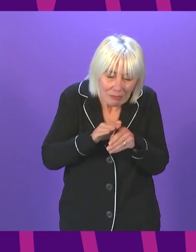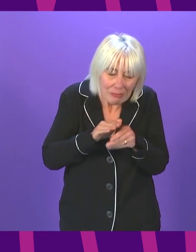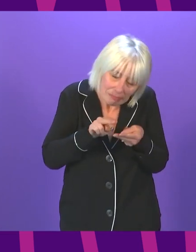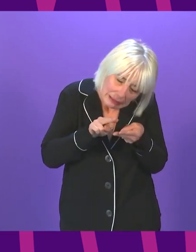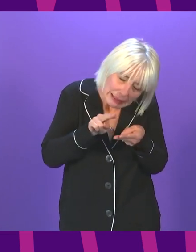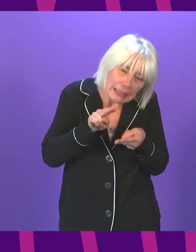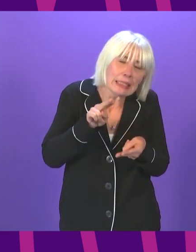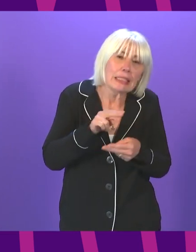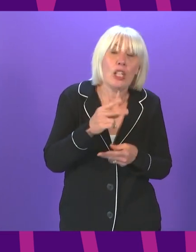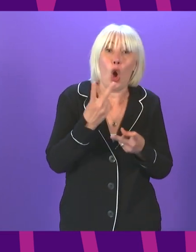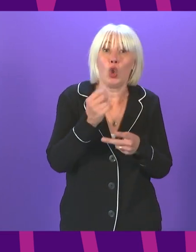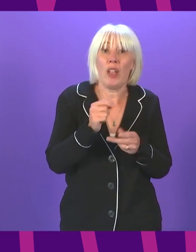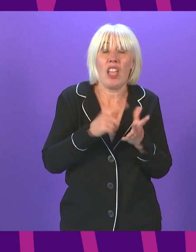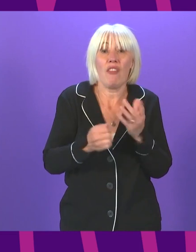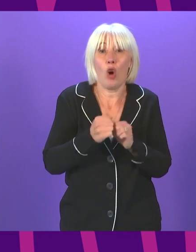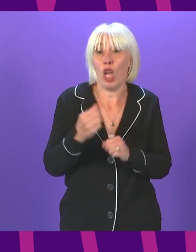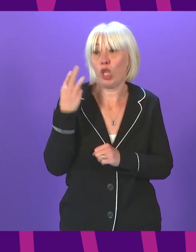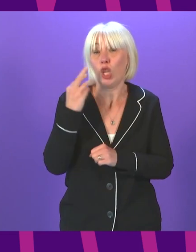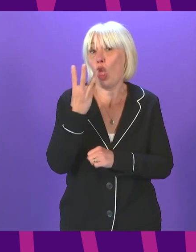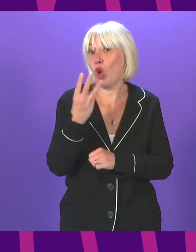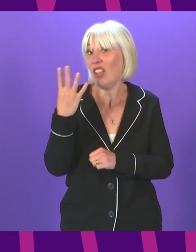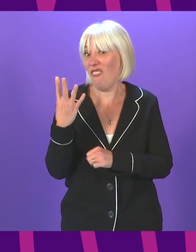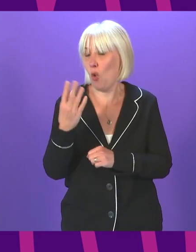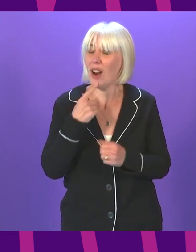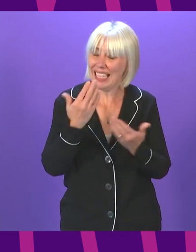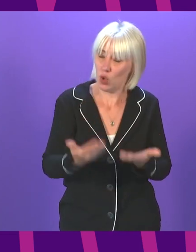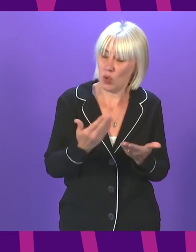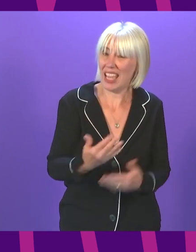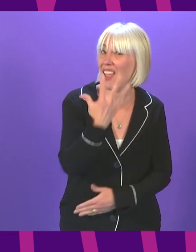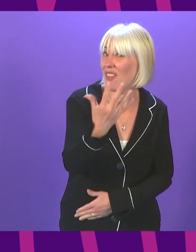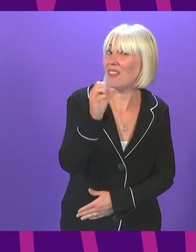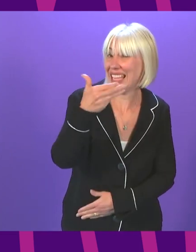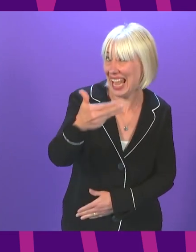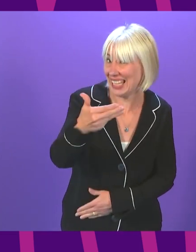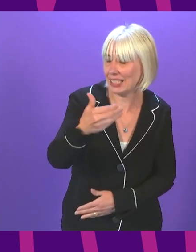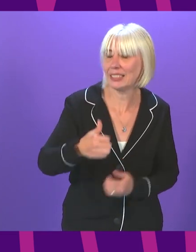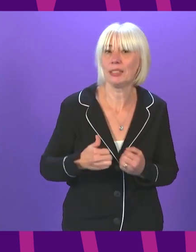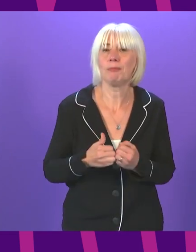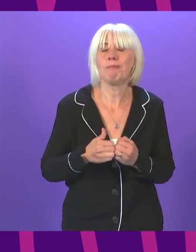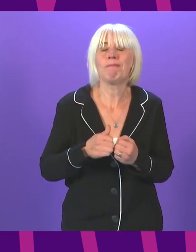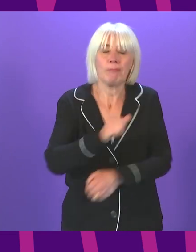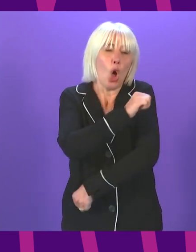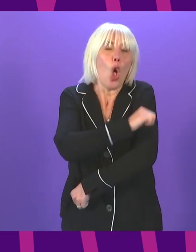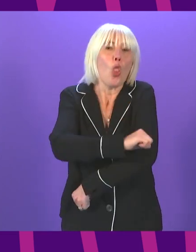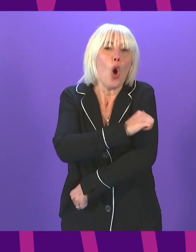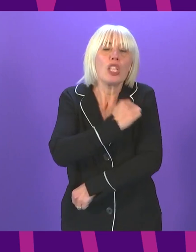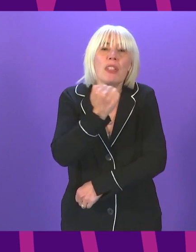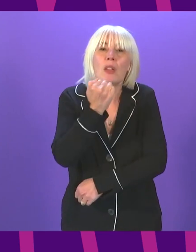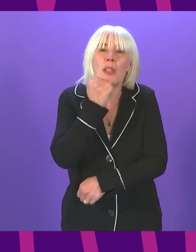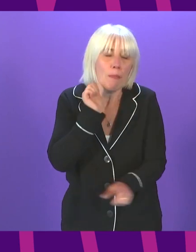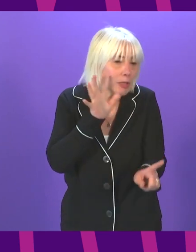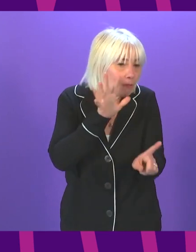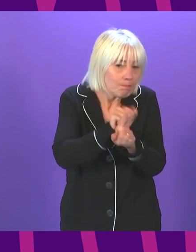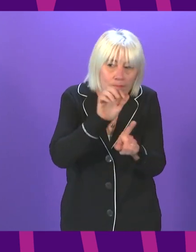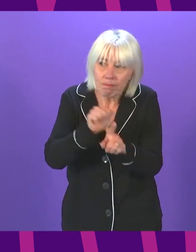On 20th of August, was 34. Today, it is 59. And of course, hospital figures do not capture all of the health harm